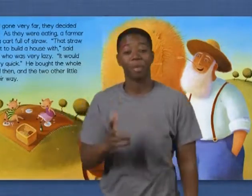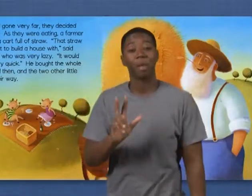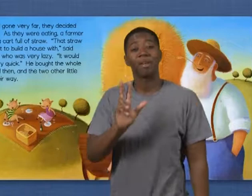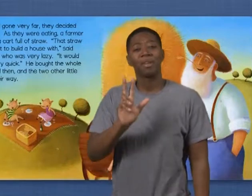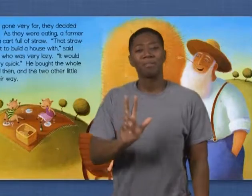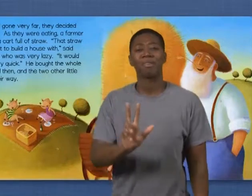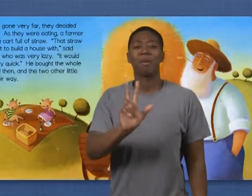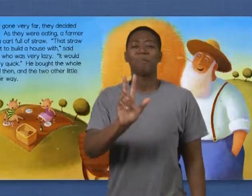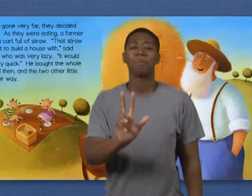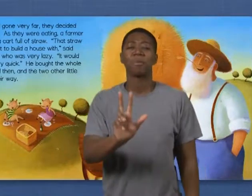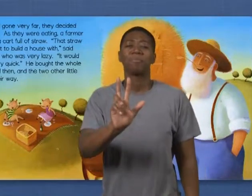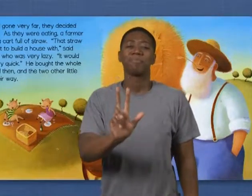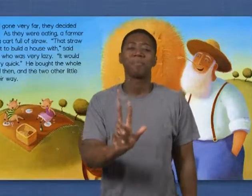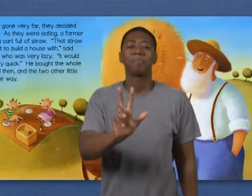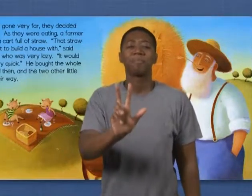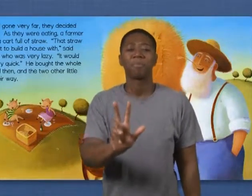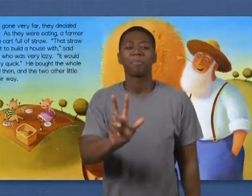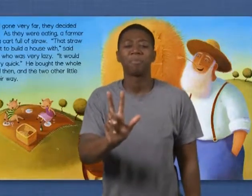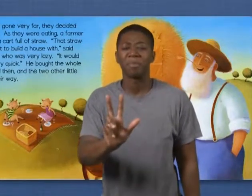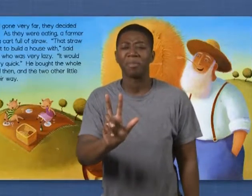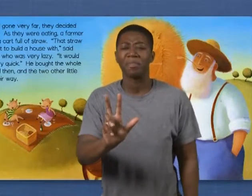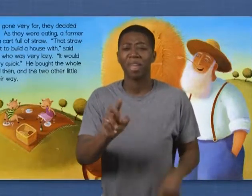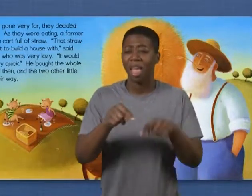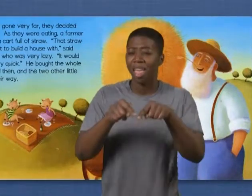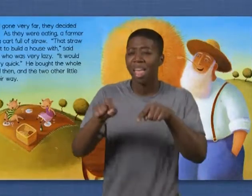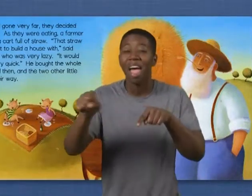Before they had gone very far they decided to have a picnic.